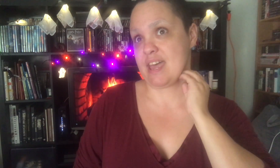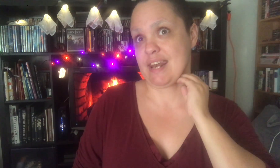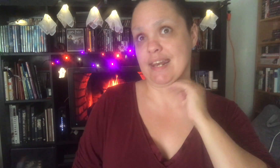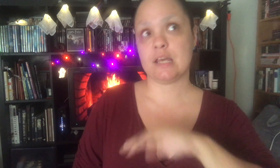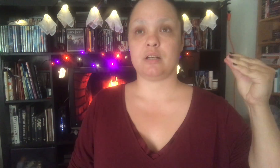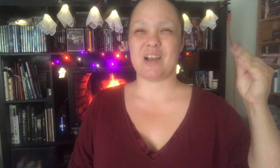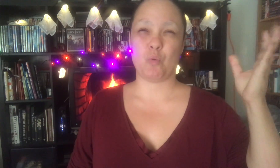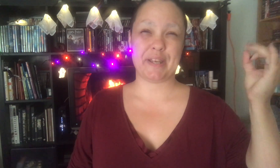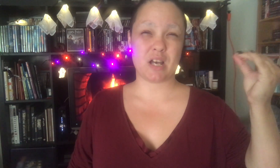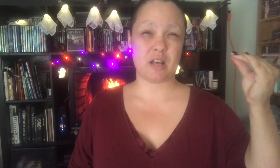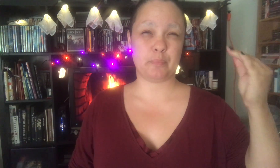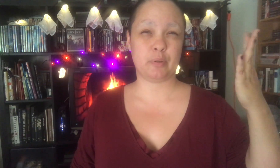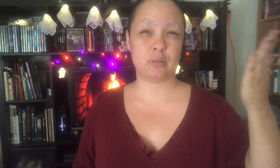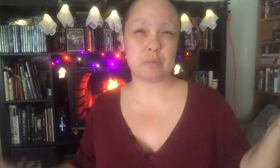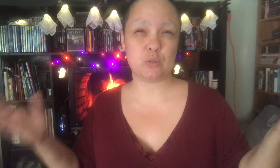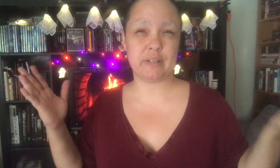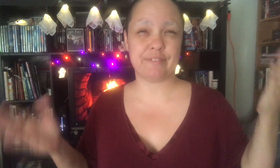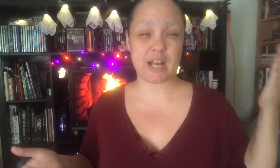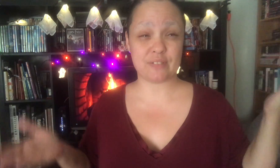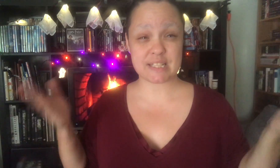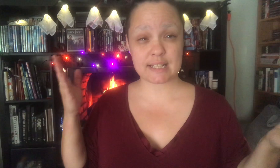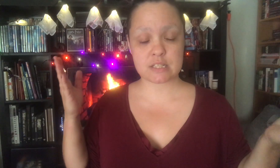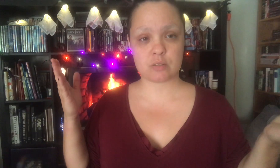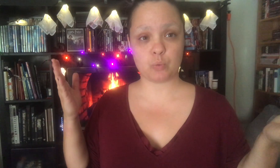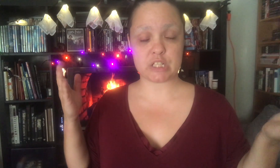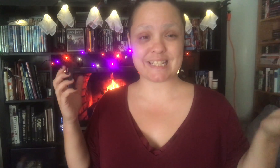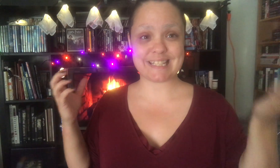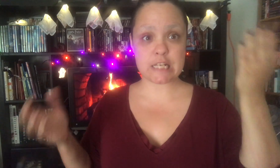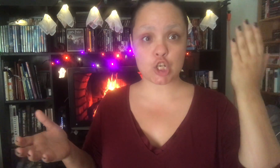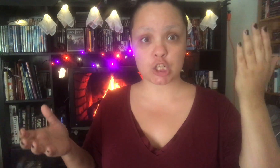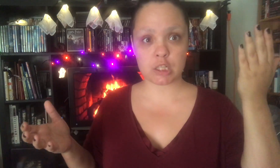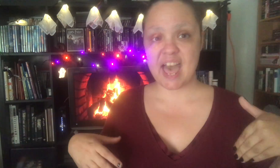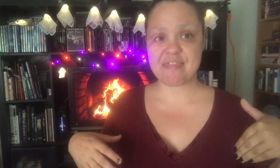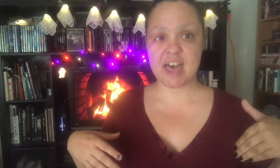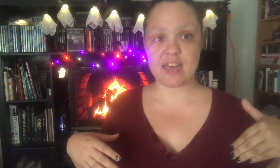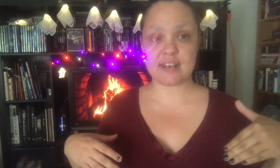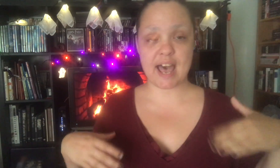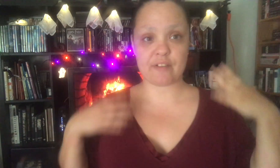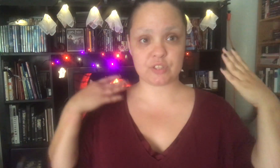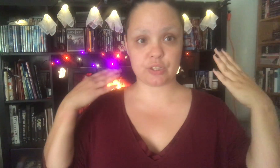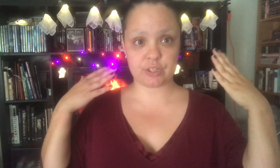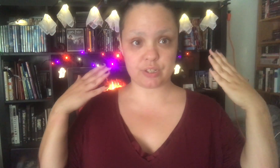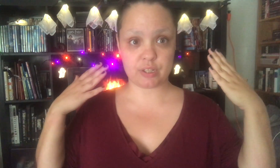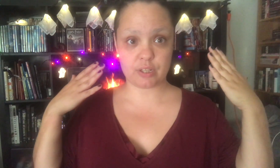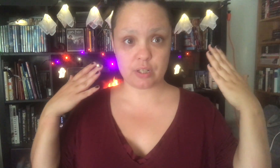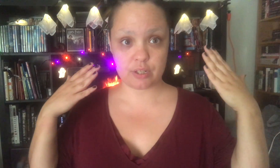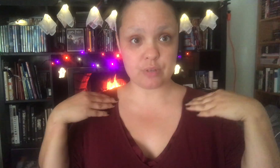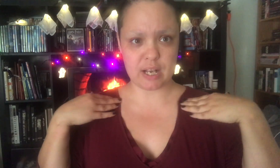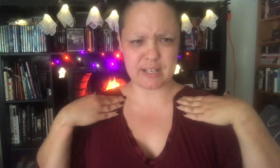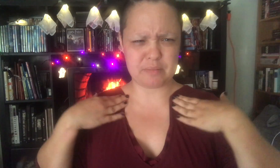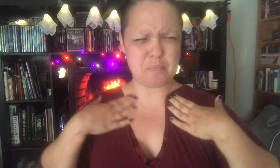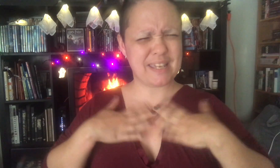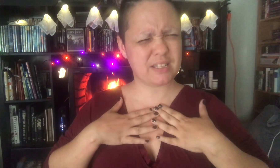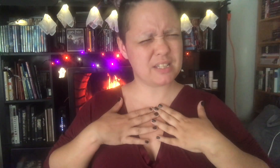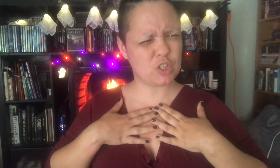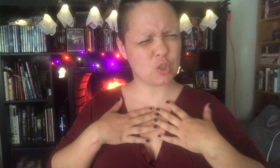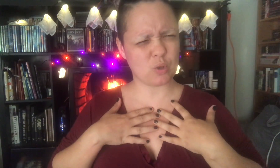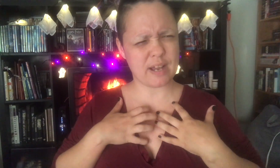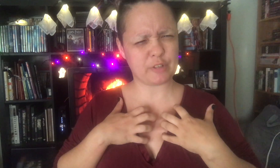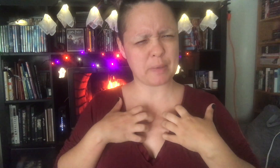I wake up between five and six which is dinner and then after I make dinner or after my